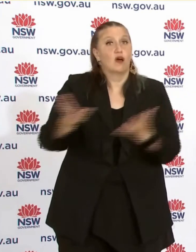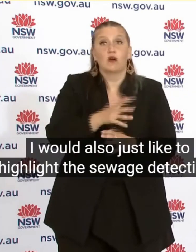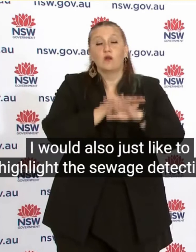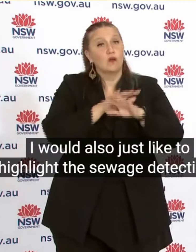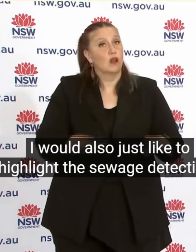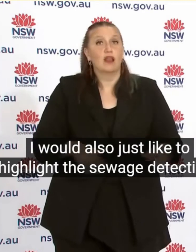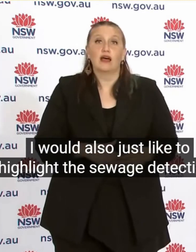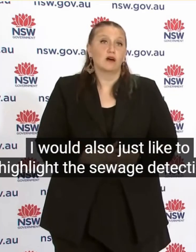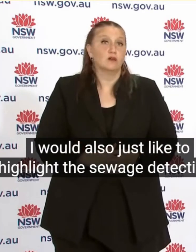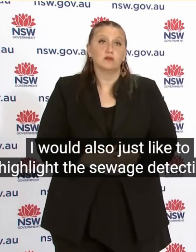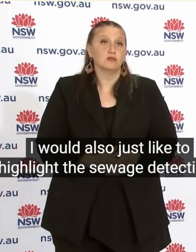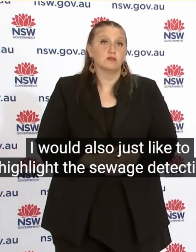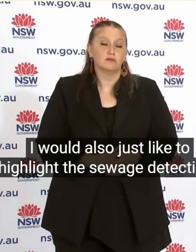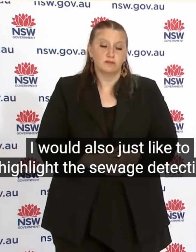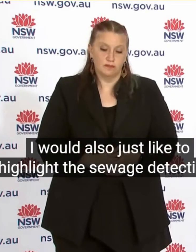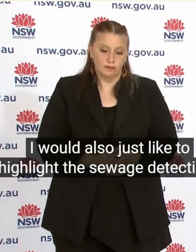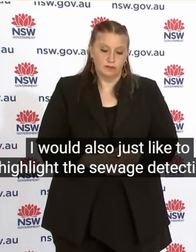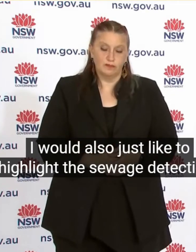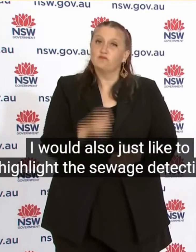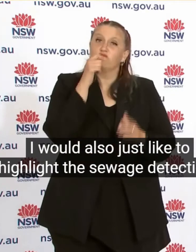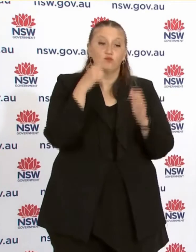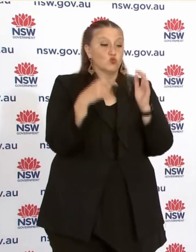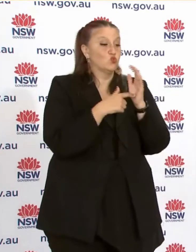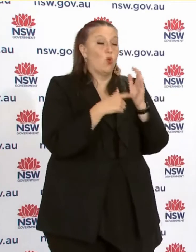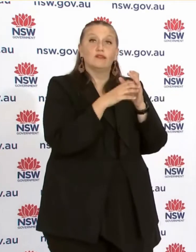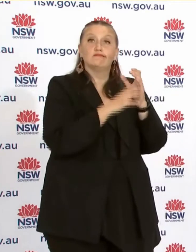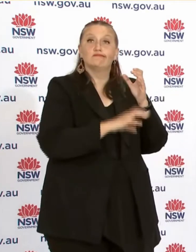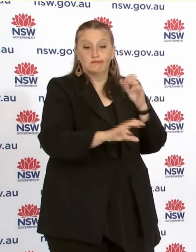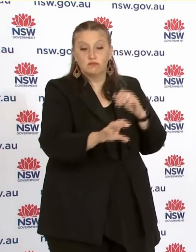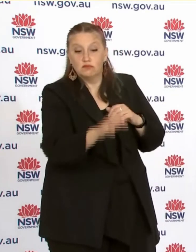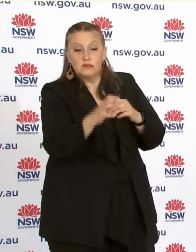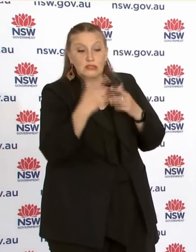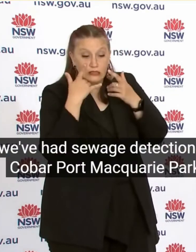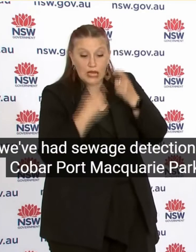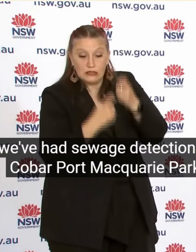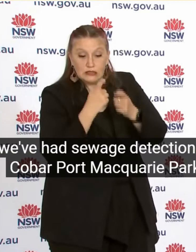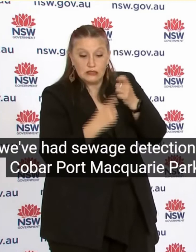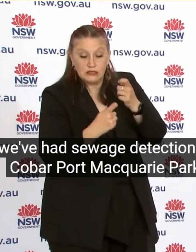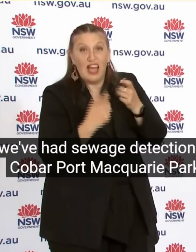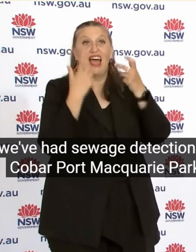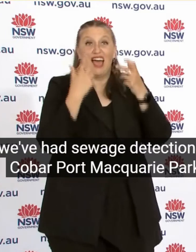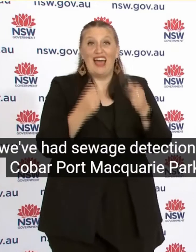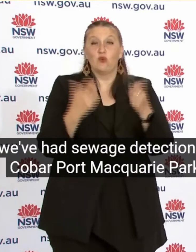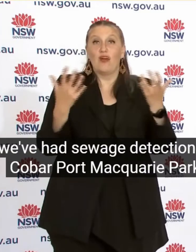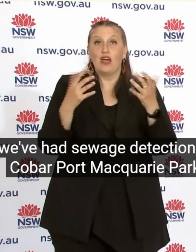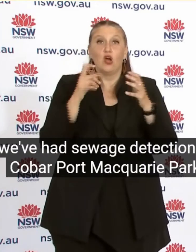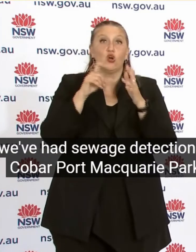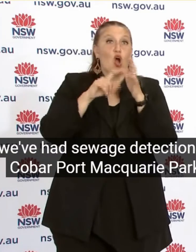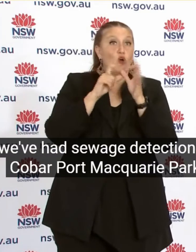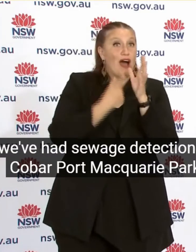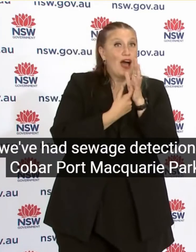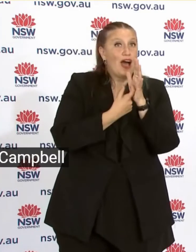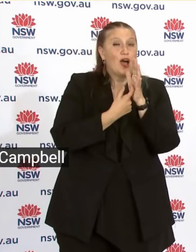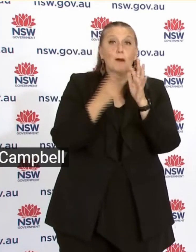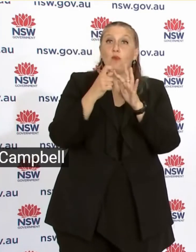I would also Just like to Highlight the Sewage detections We've had Sewage detections In Cobar Port Macquarie Parks Can